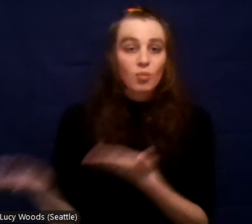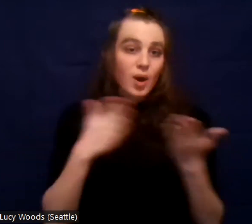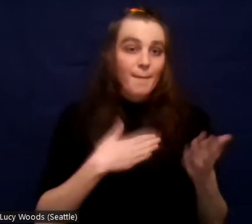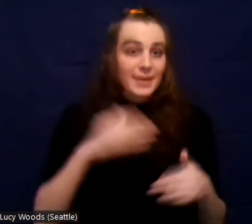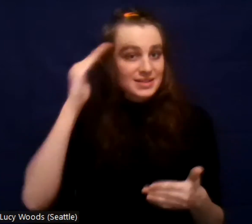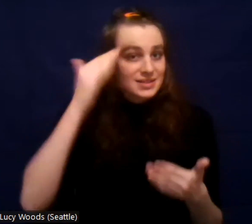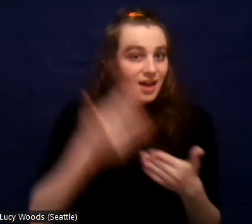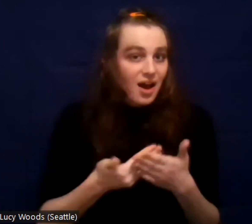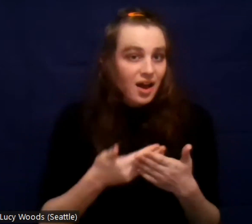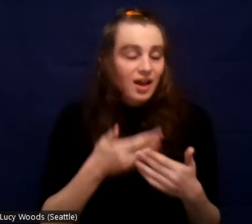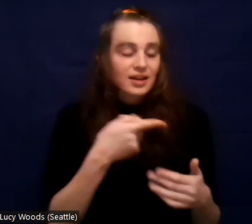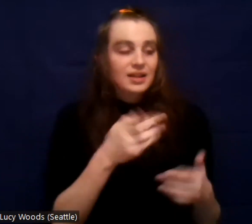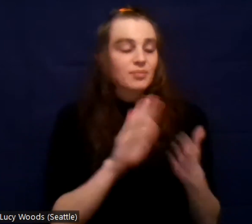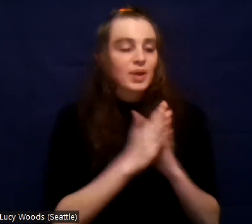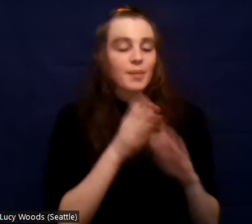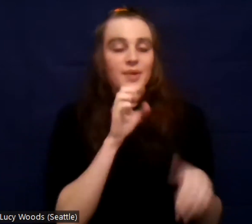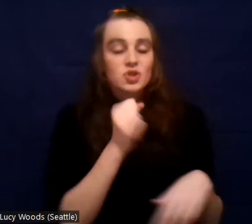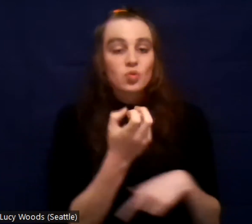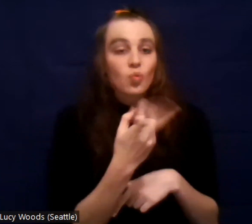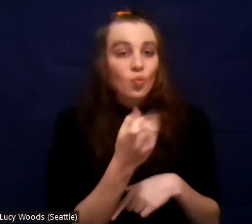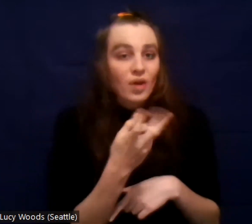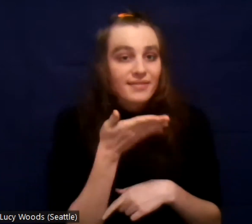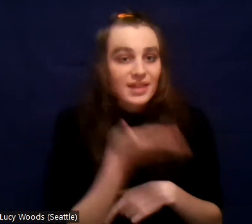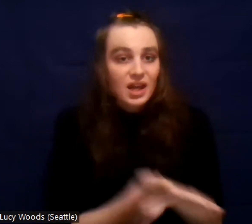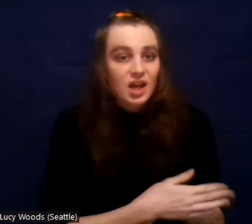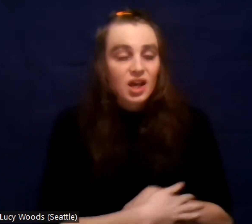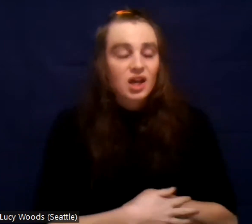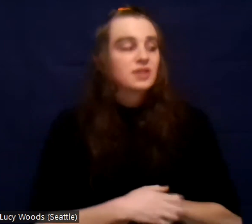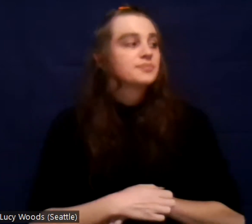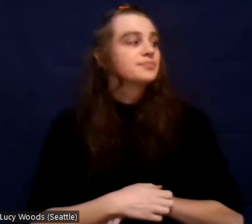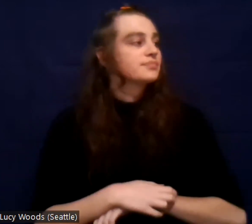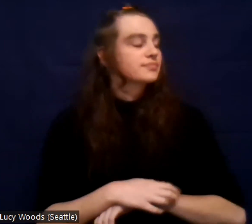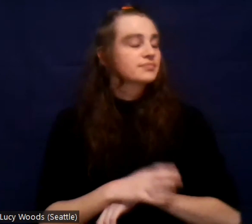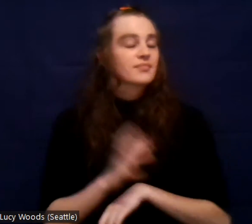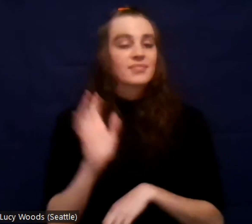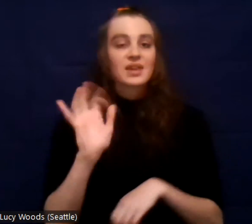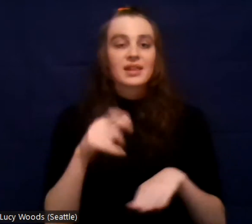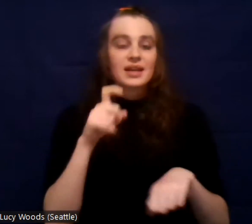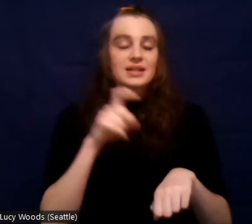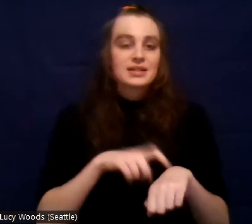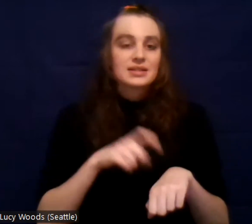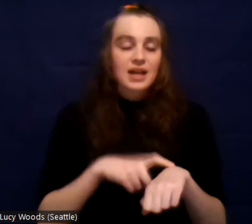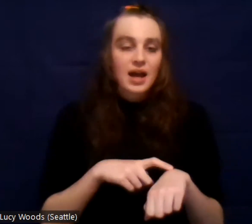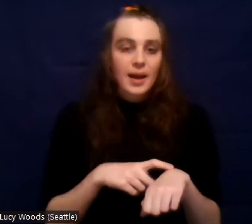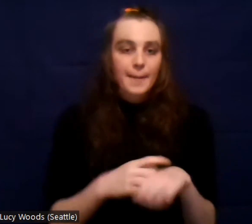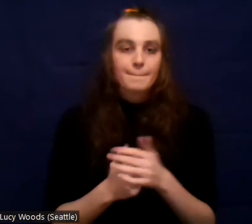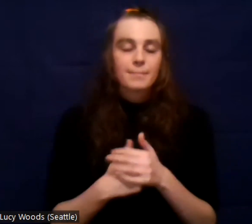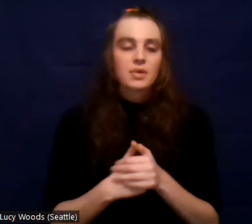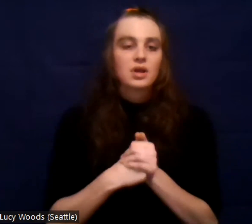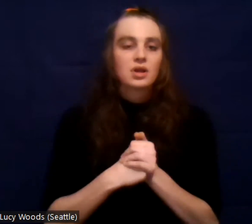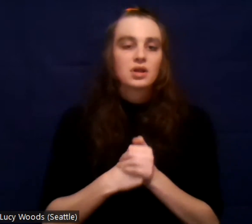there. Um, at this time I had just came back, um,